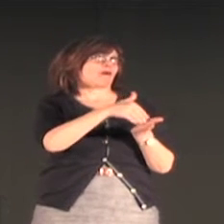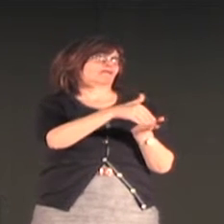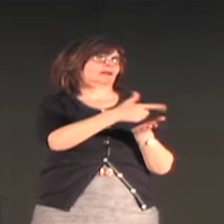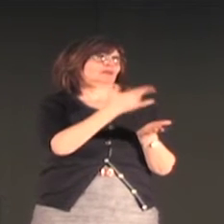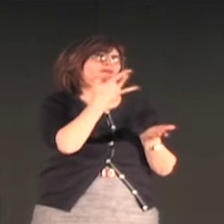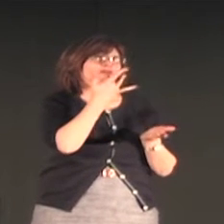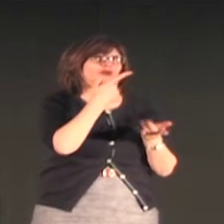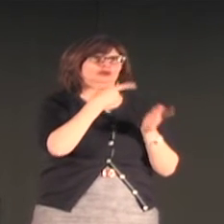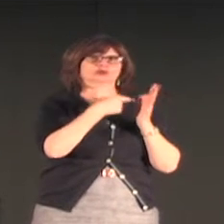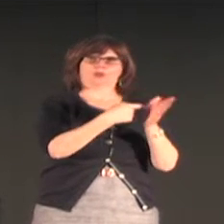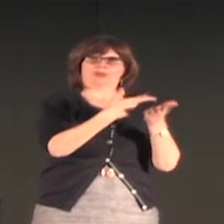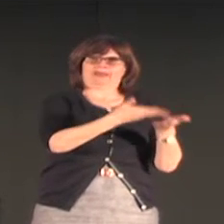object itself